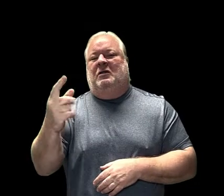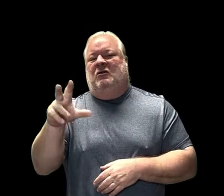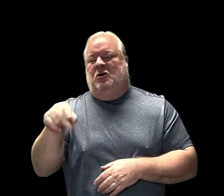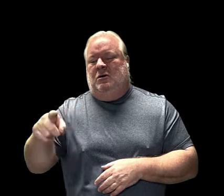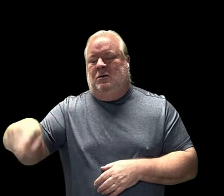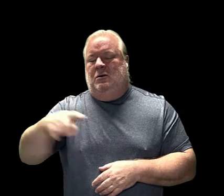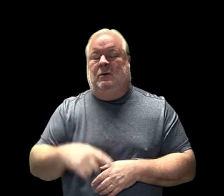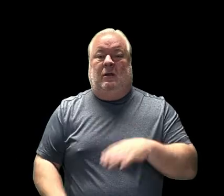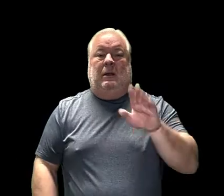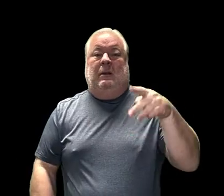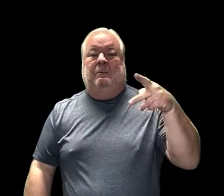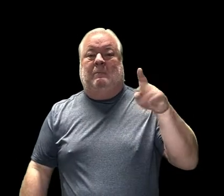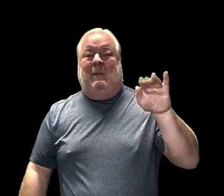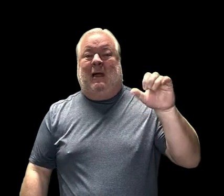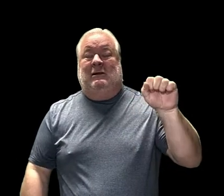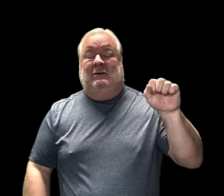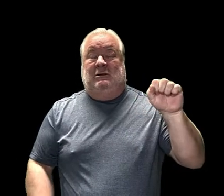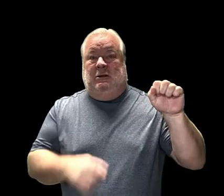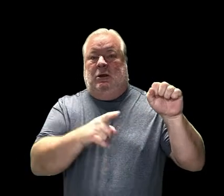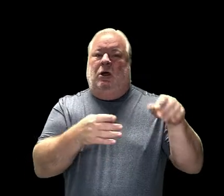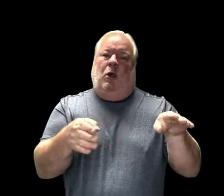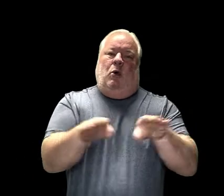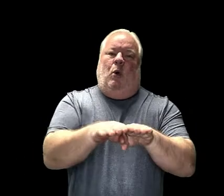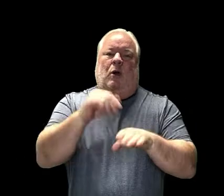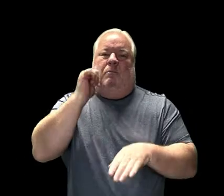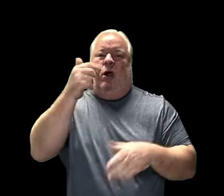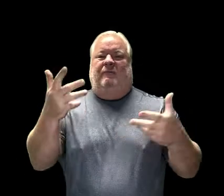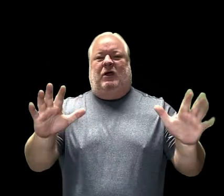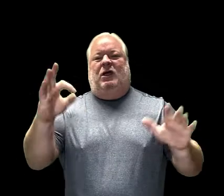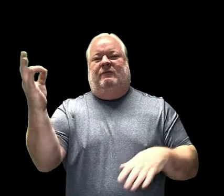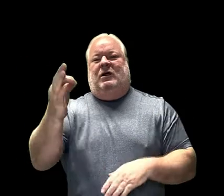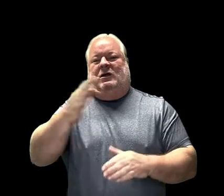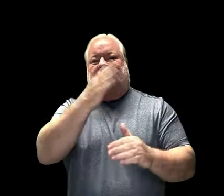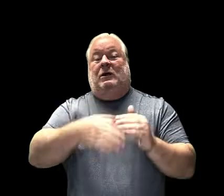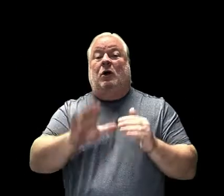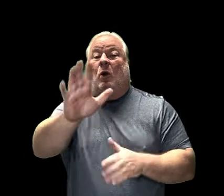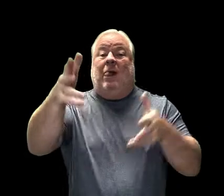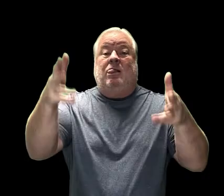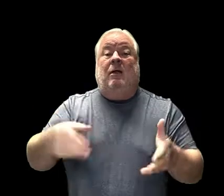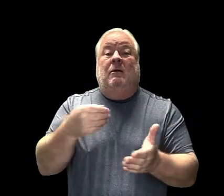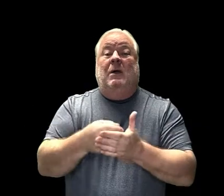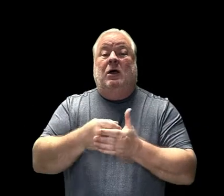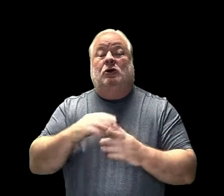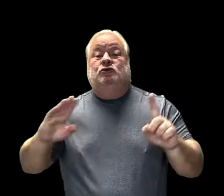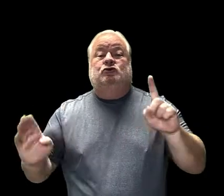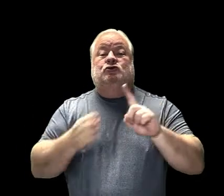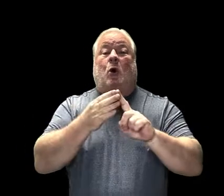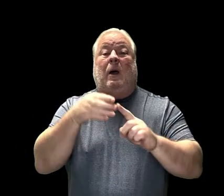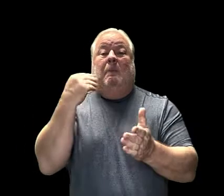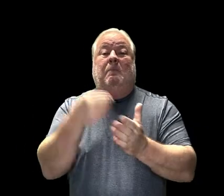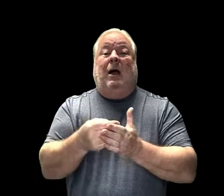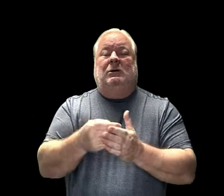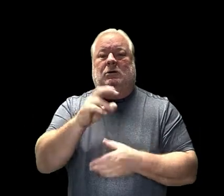Our store PBIS store closes tomorrow. All sore bucks that are left over in your account